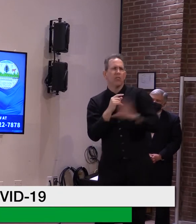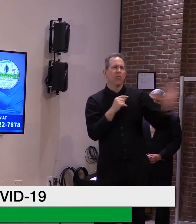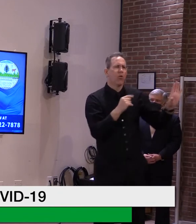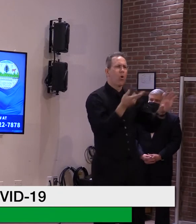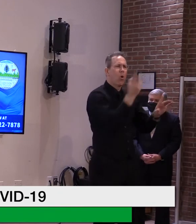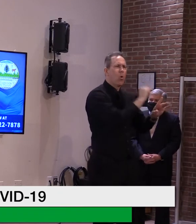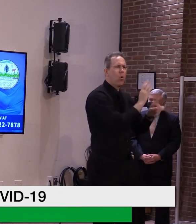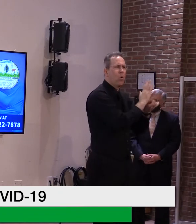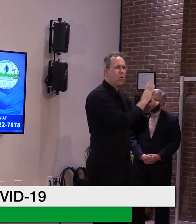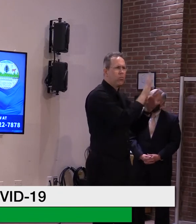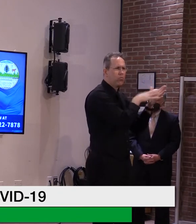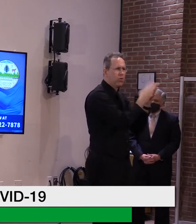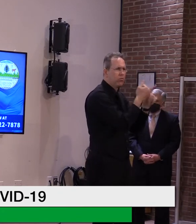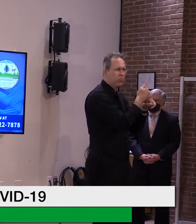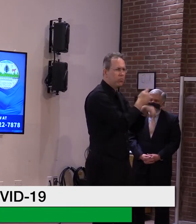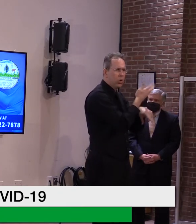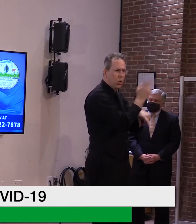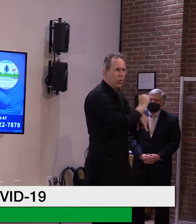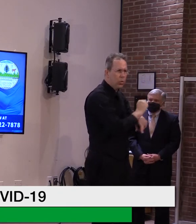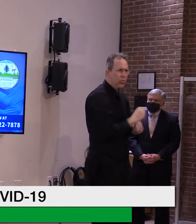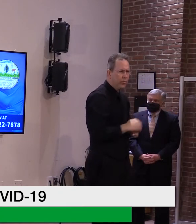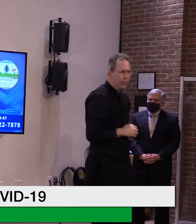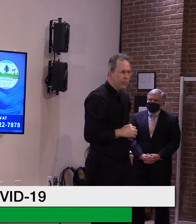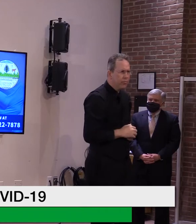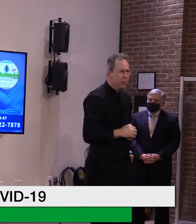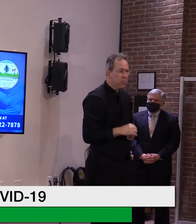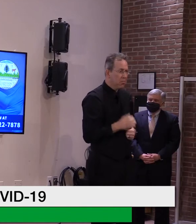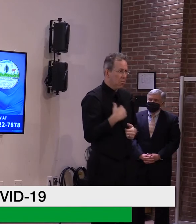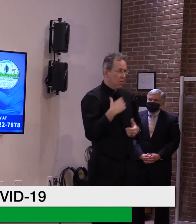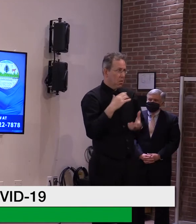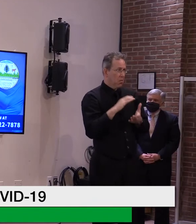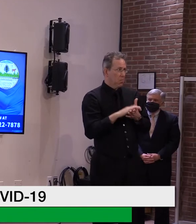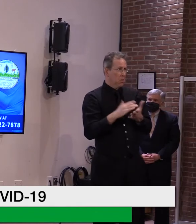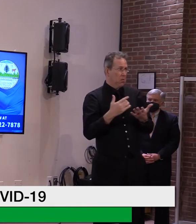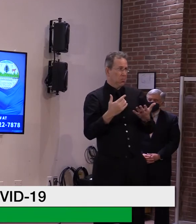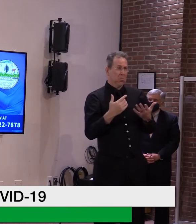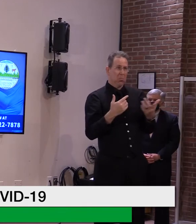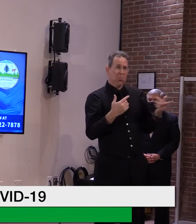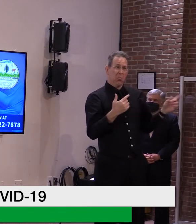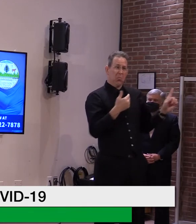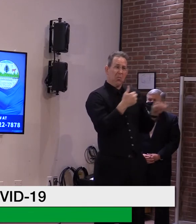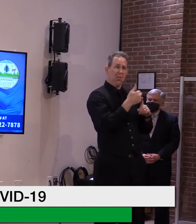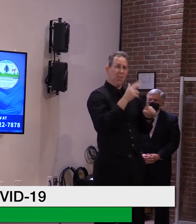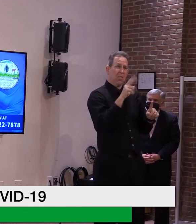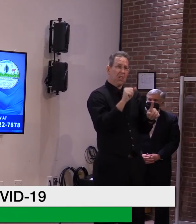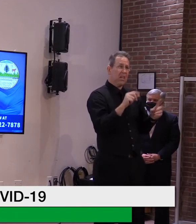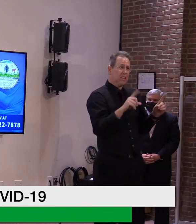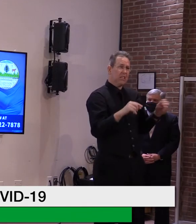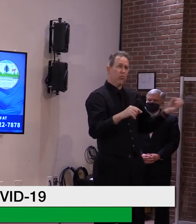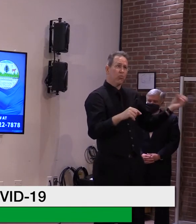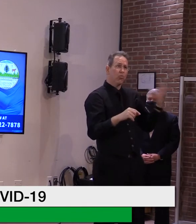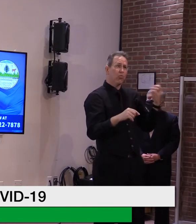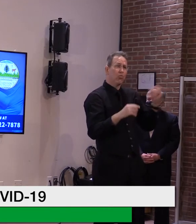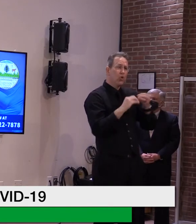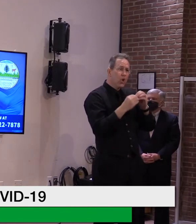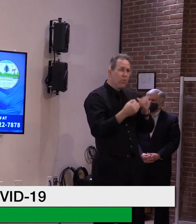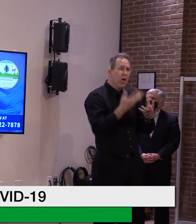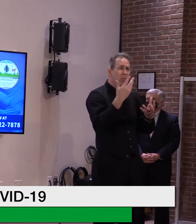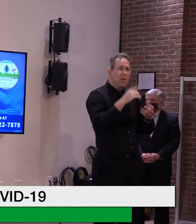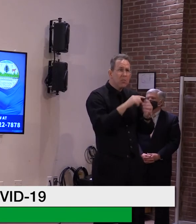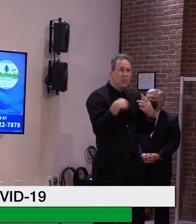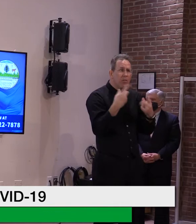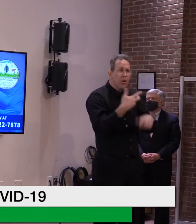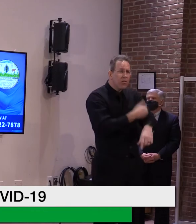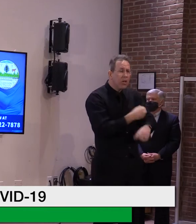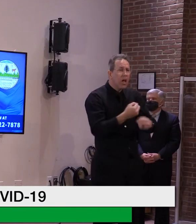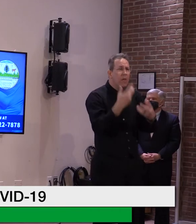I believe, um, we receive all the information from them in terms of those, uh, vaccinated with, uh, Vermonters vaccinated.